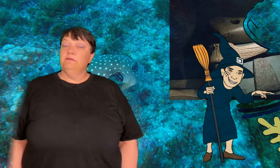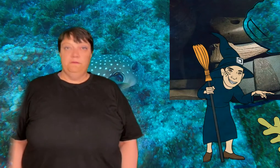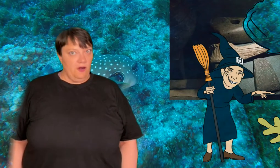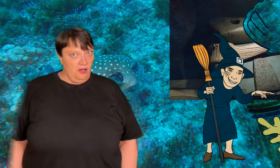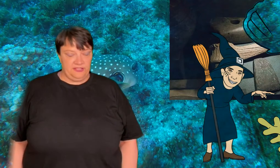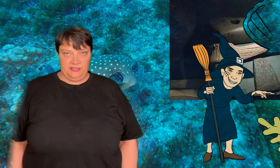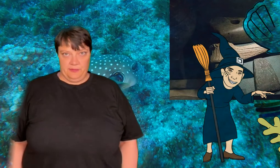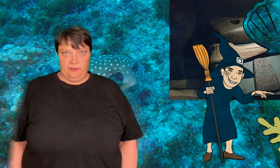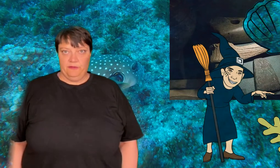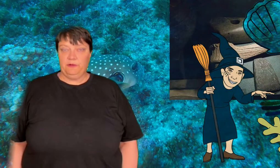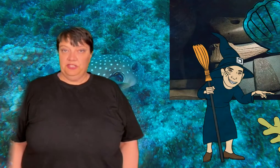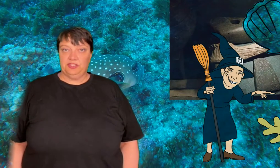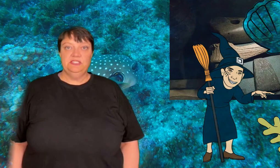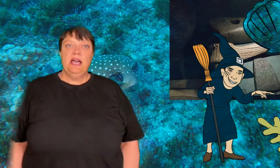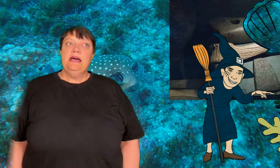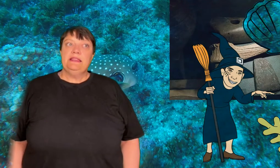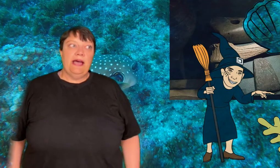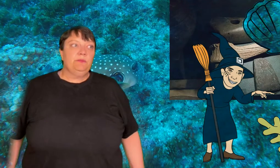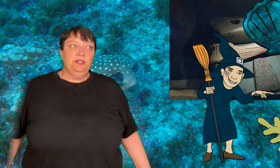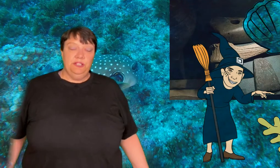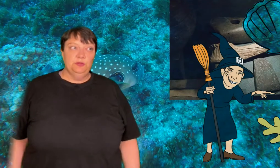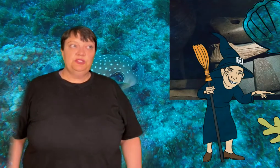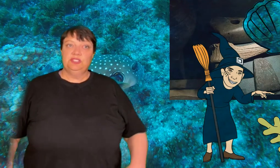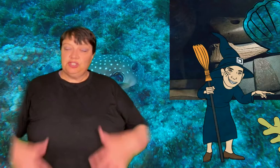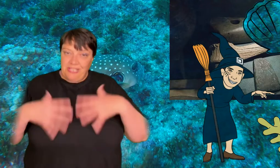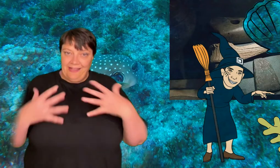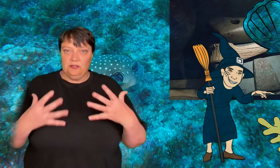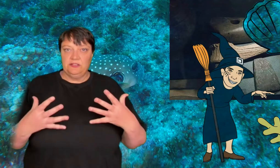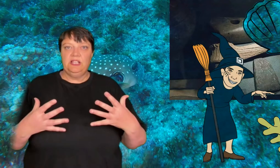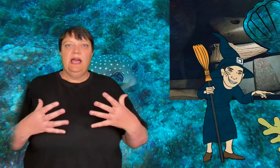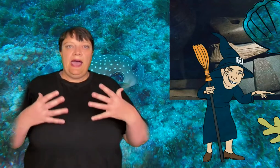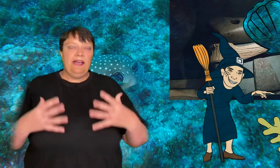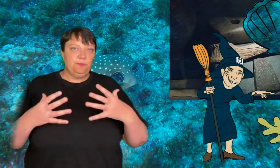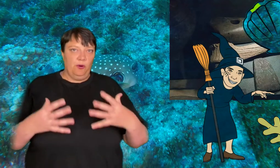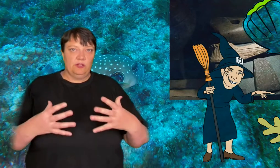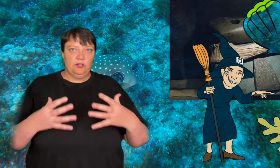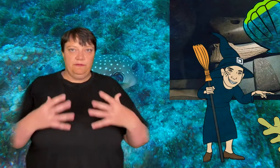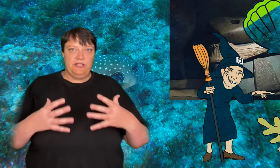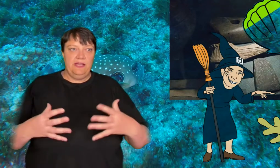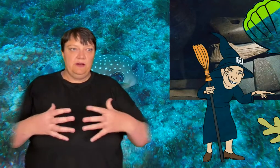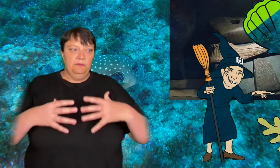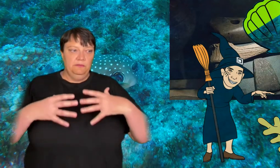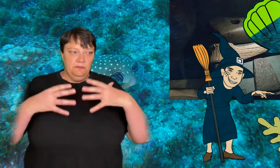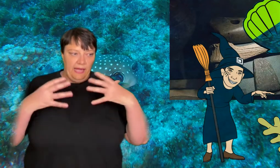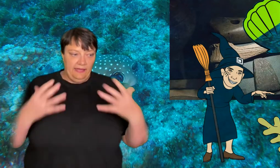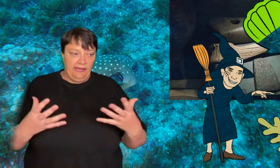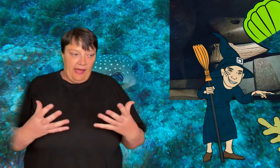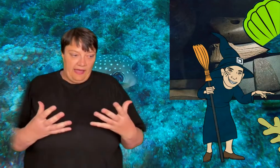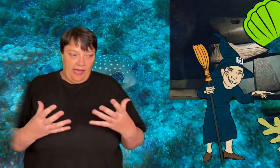a vast number of creatures that produce shells that produce part of their